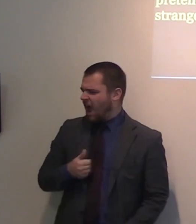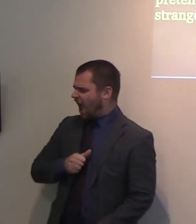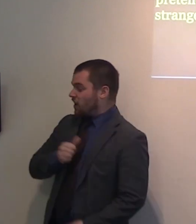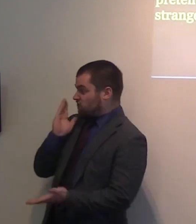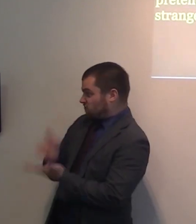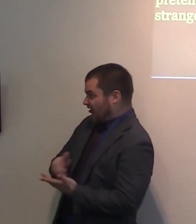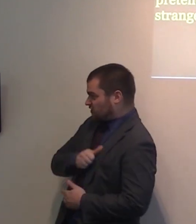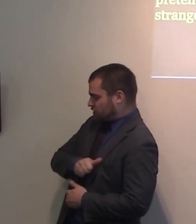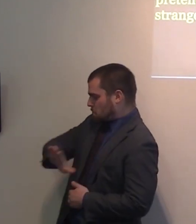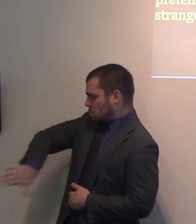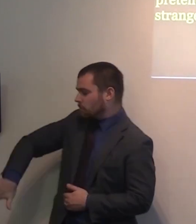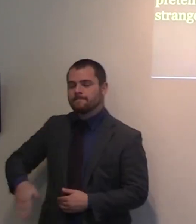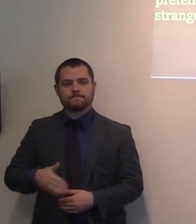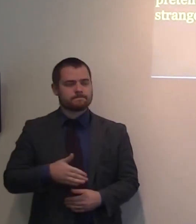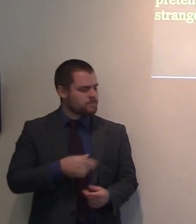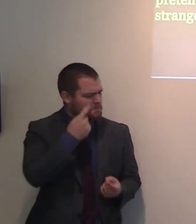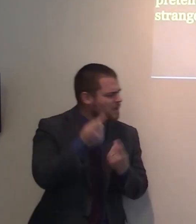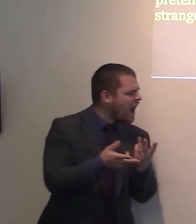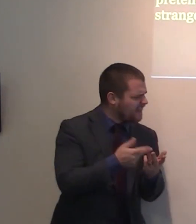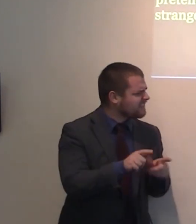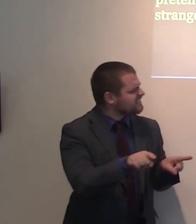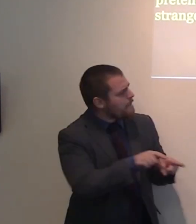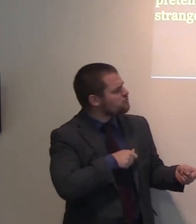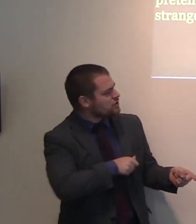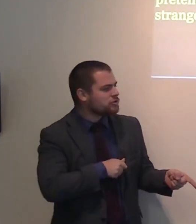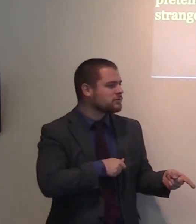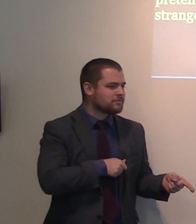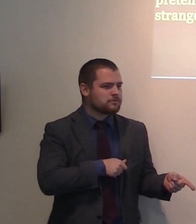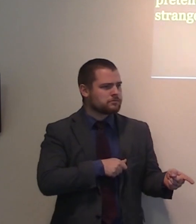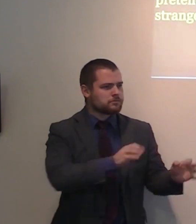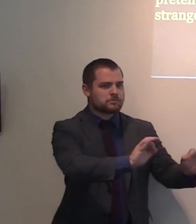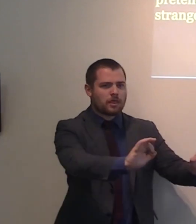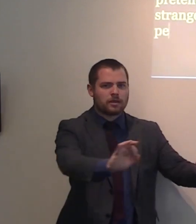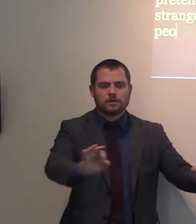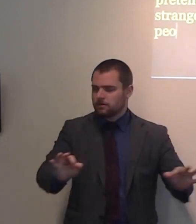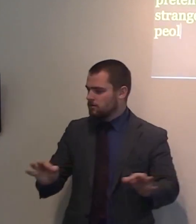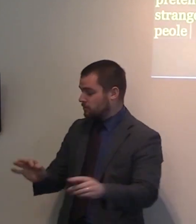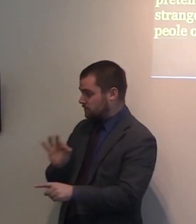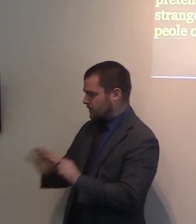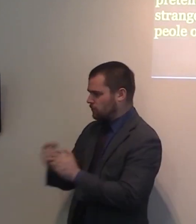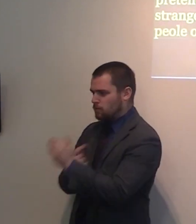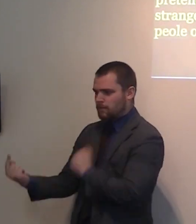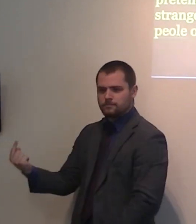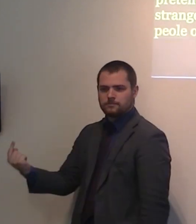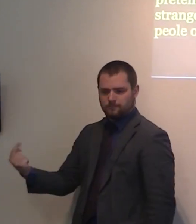import the things of the world. Never. Why? Because we are different. So,